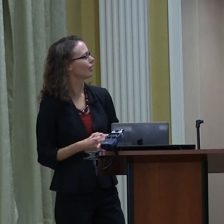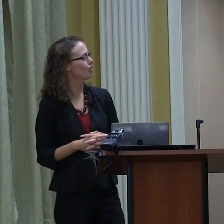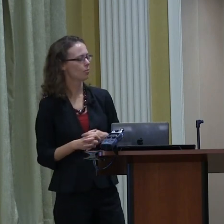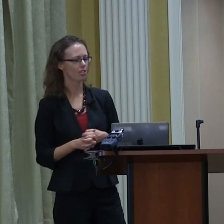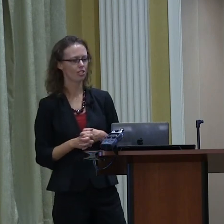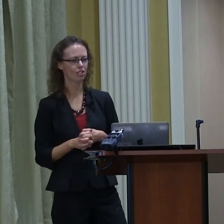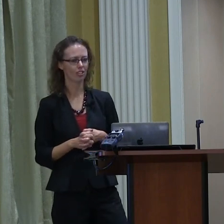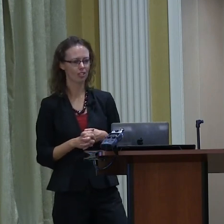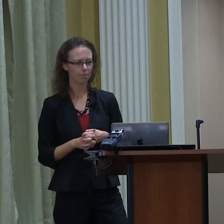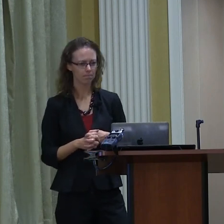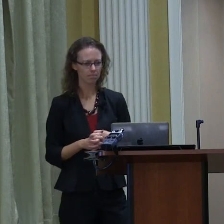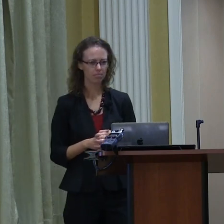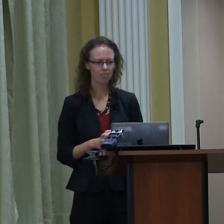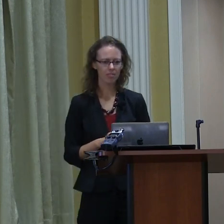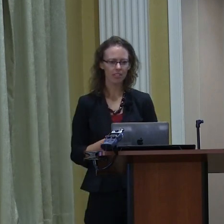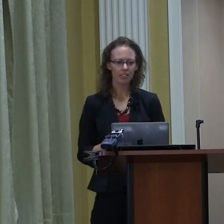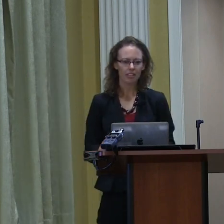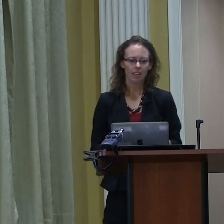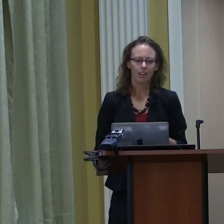here wearing that hope t-shirt.